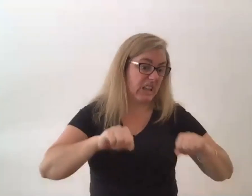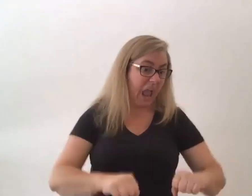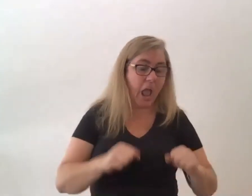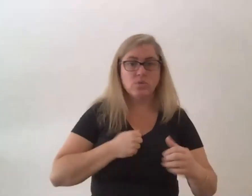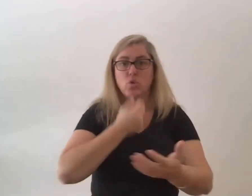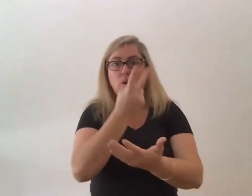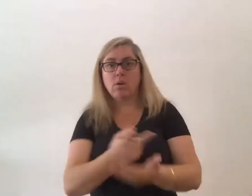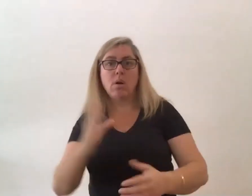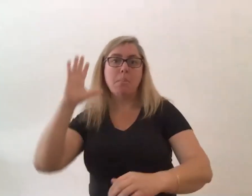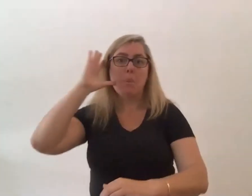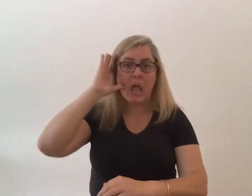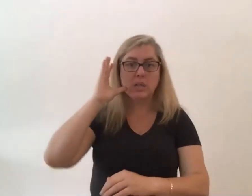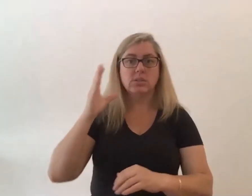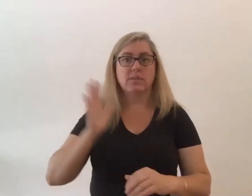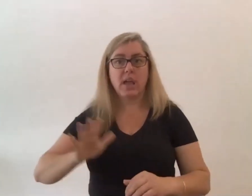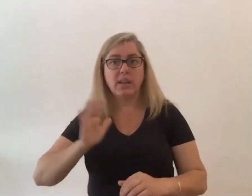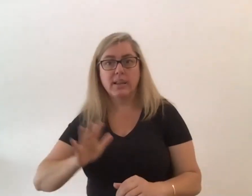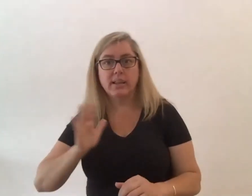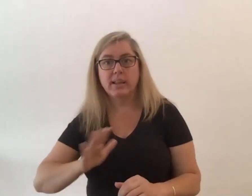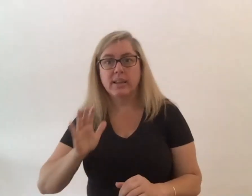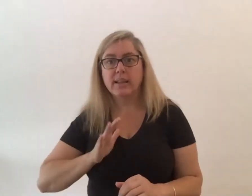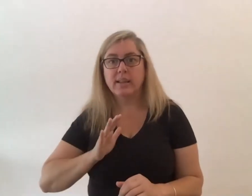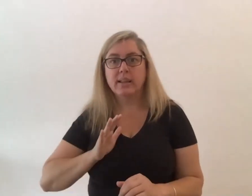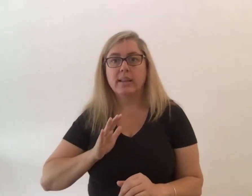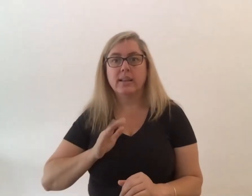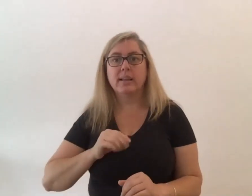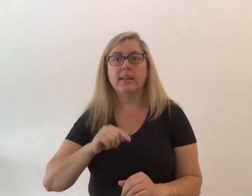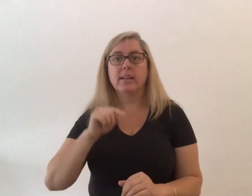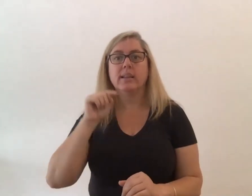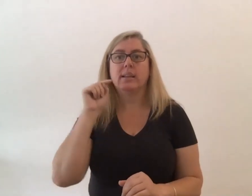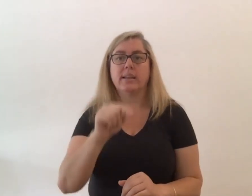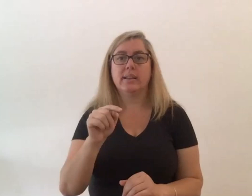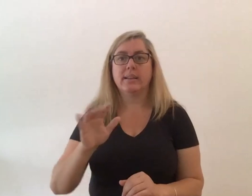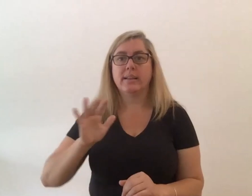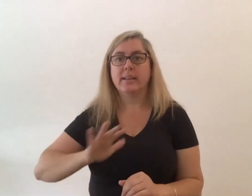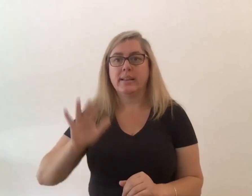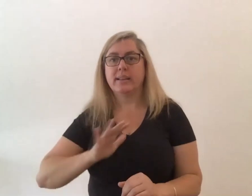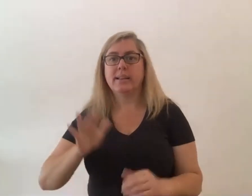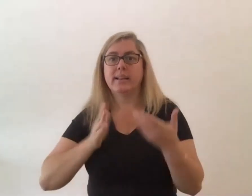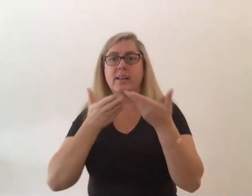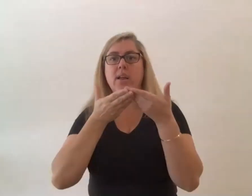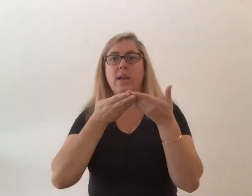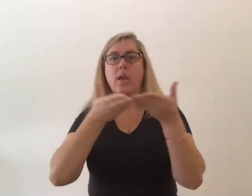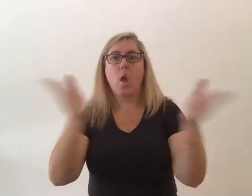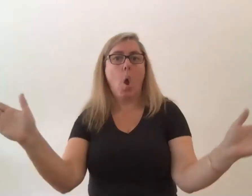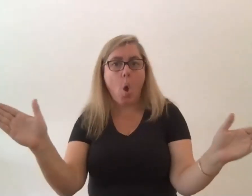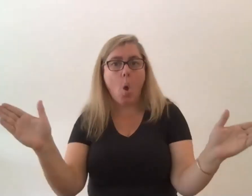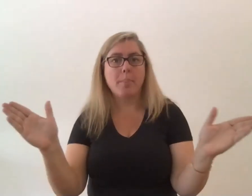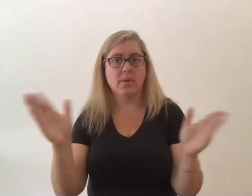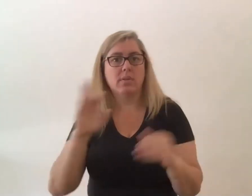and um it really is opening up so many people i think you're absolutely right